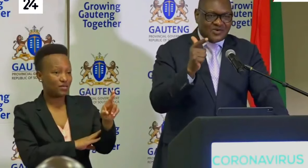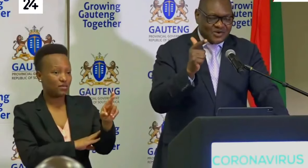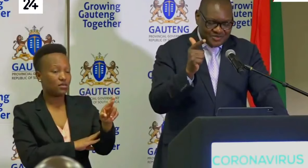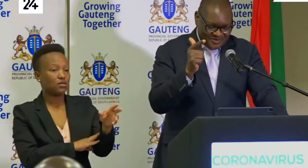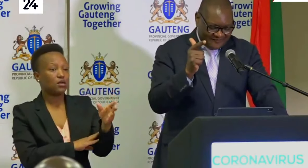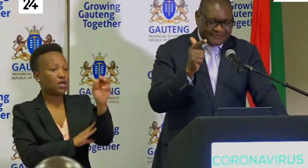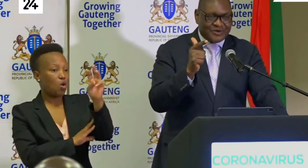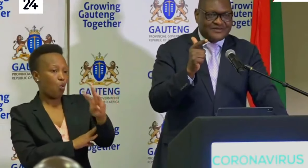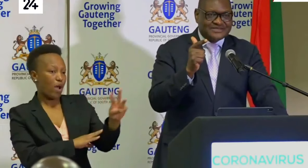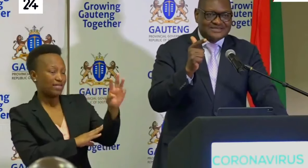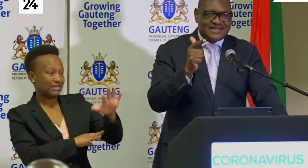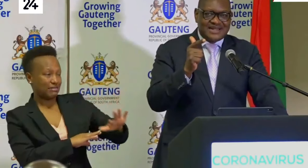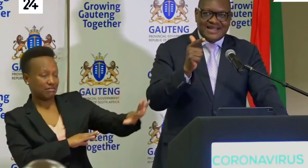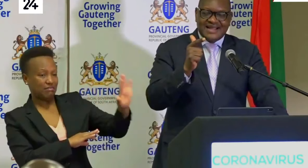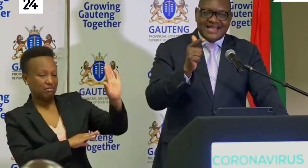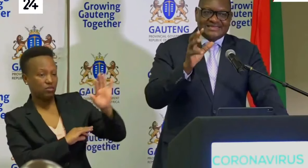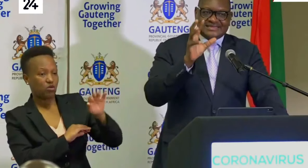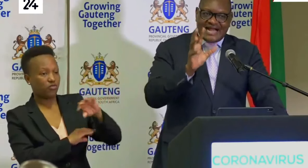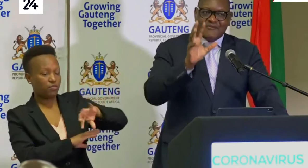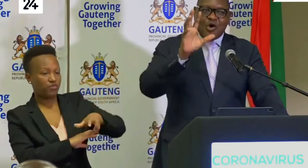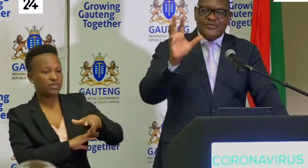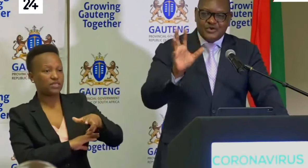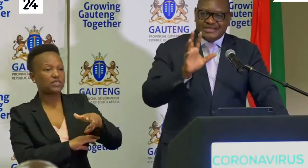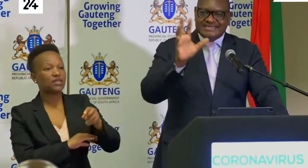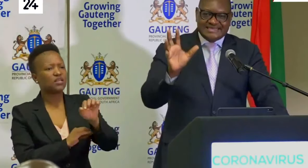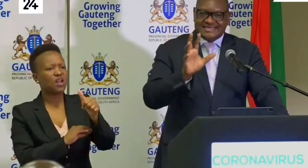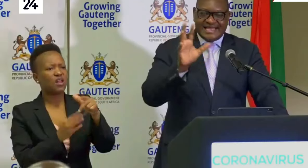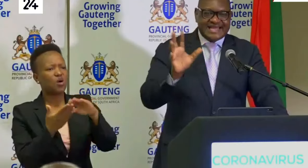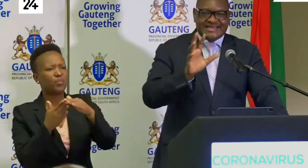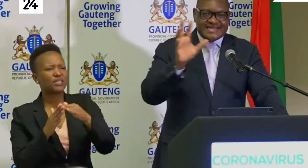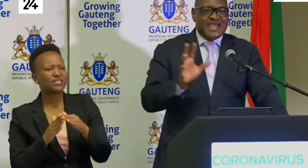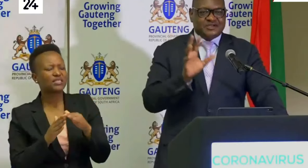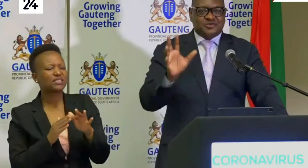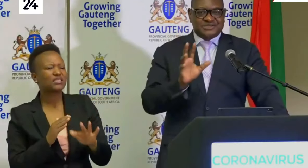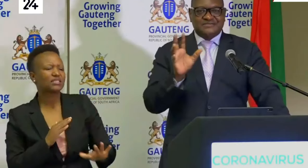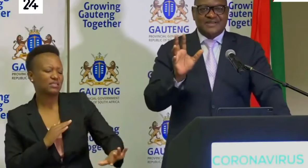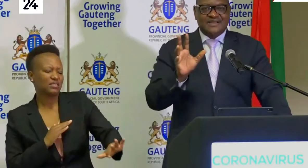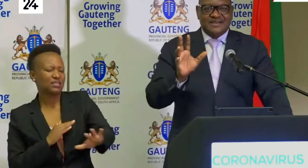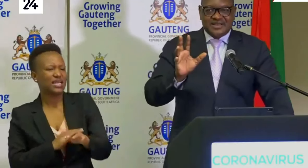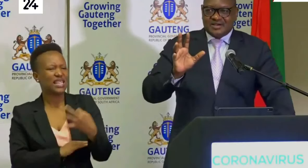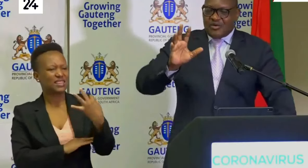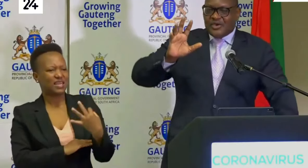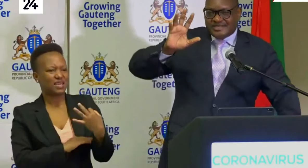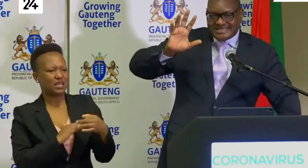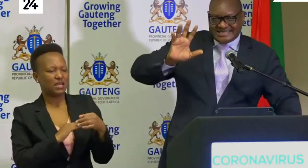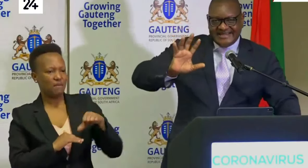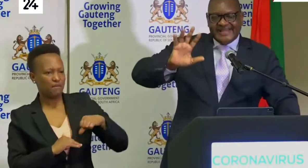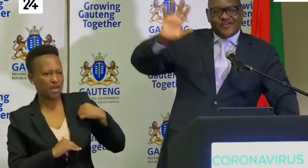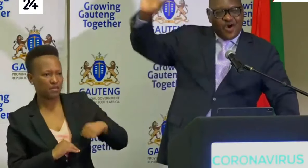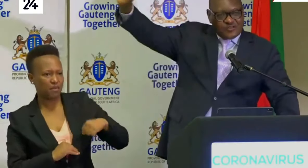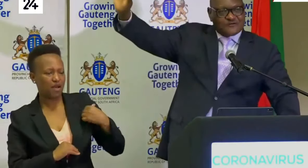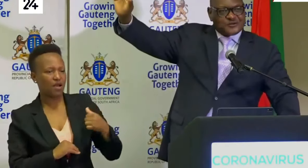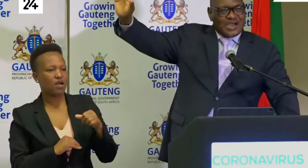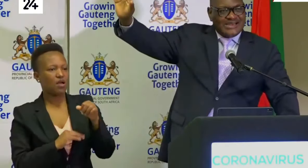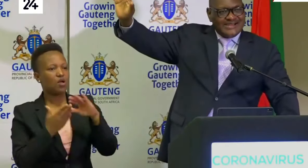the western corridor of our province, and some communities in the three metros, communities in